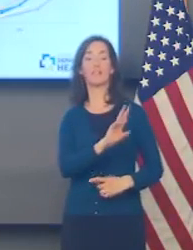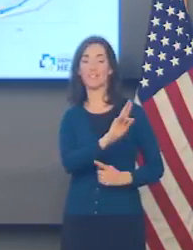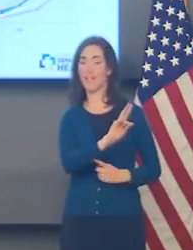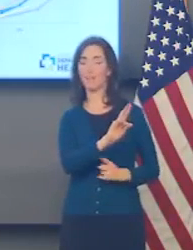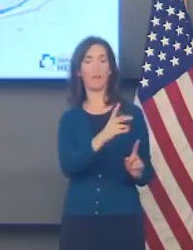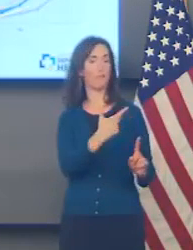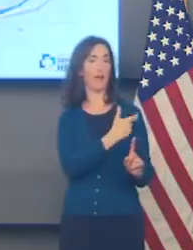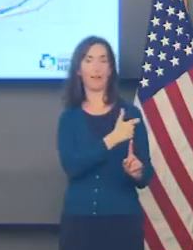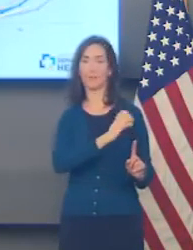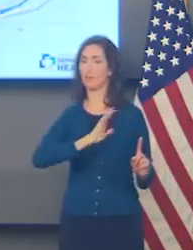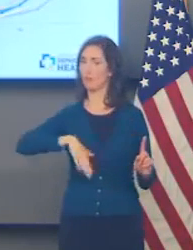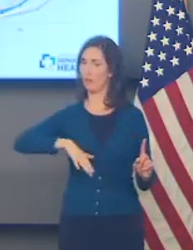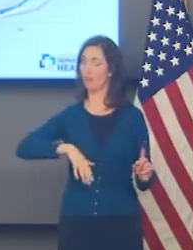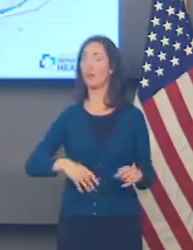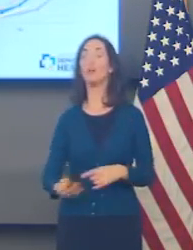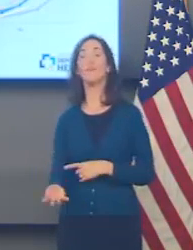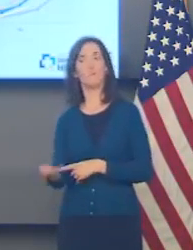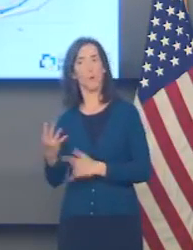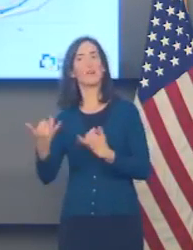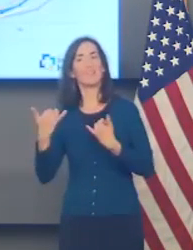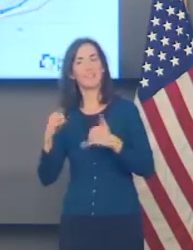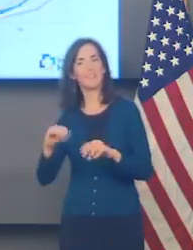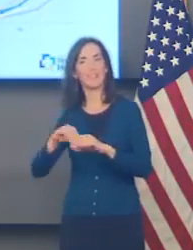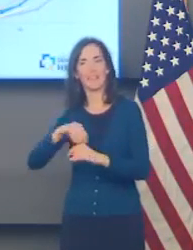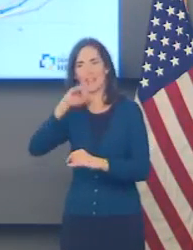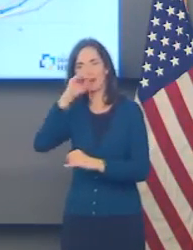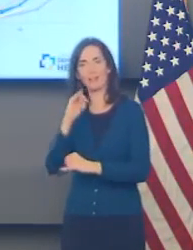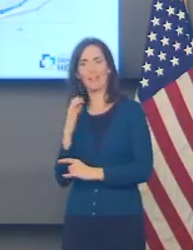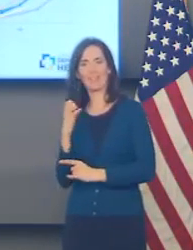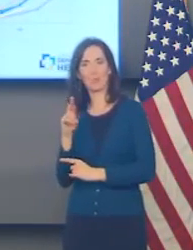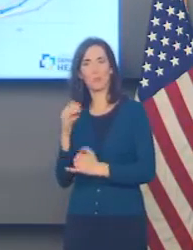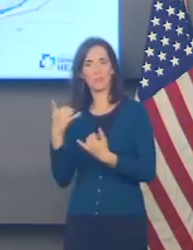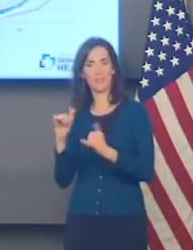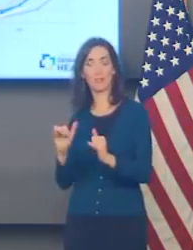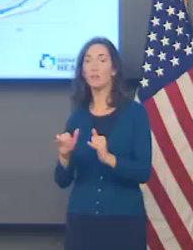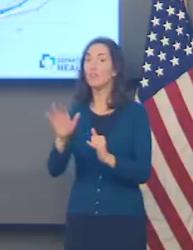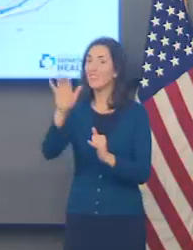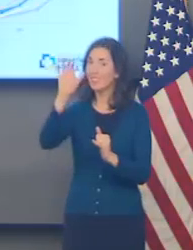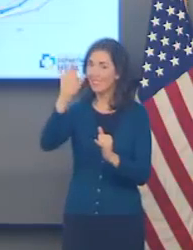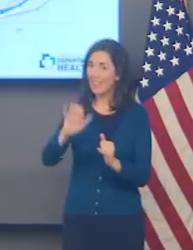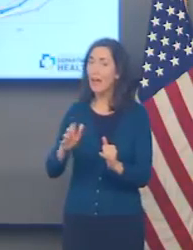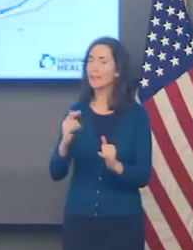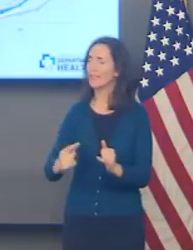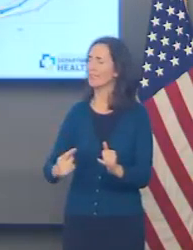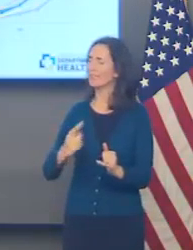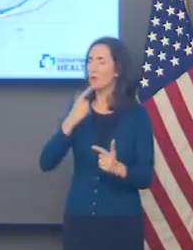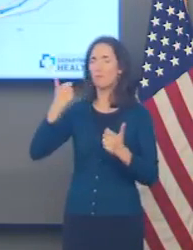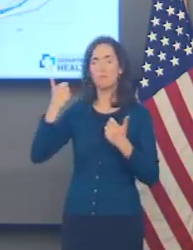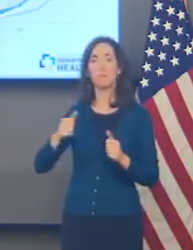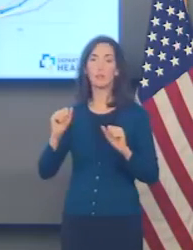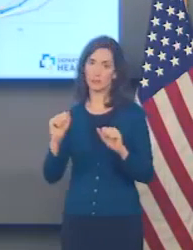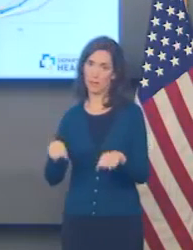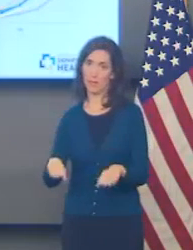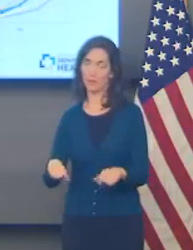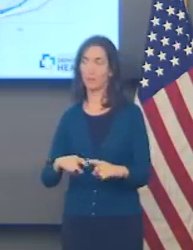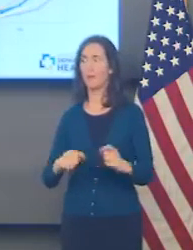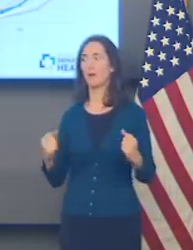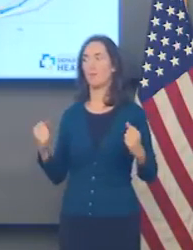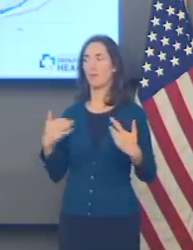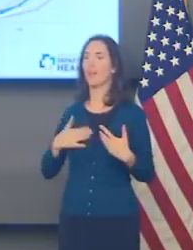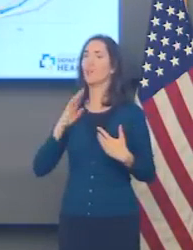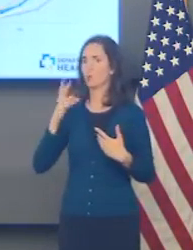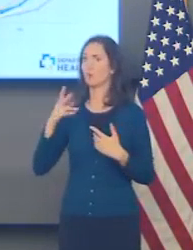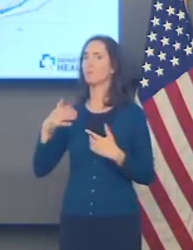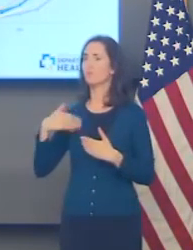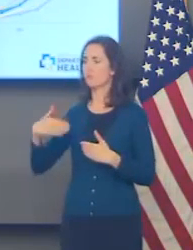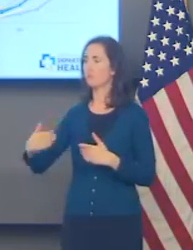remain in the pediatric ICU. And these cases can get very, very severe. I fear that we're going to see more of